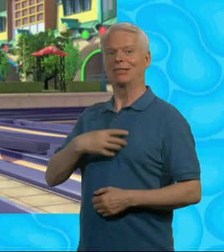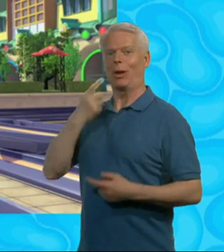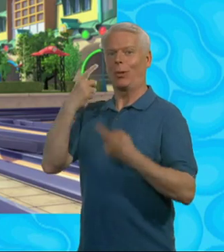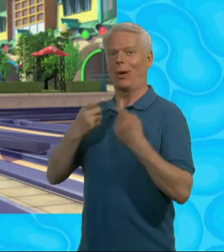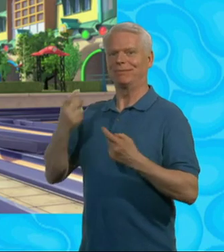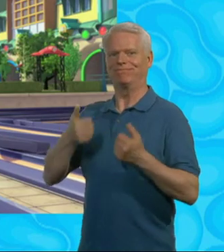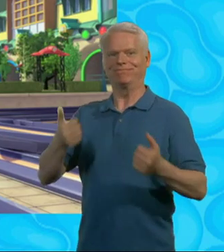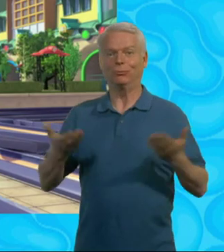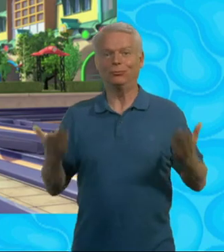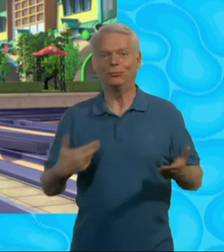Let's go!